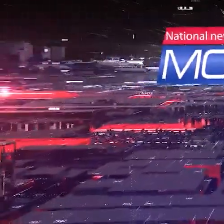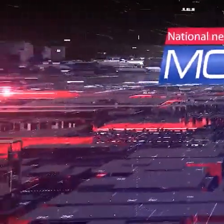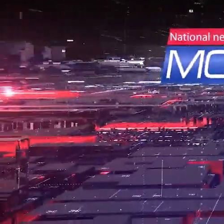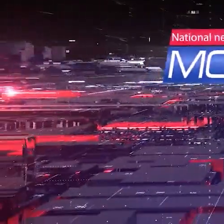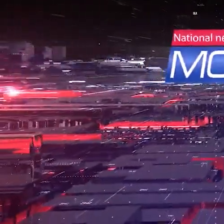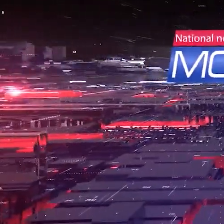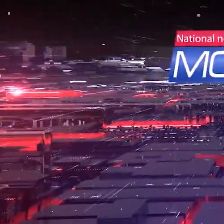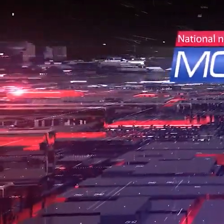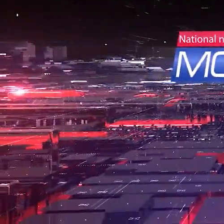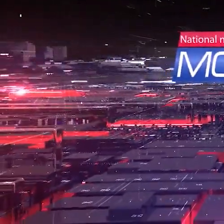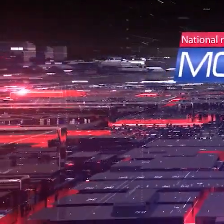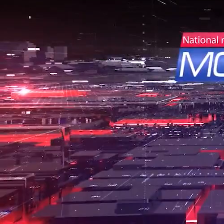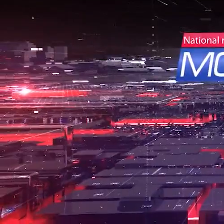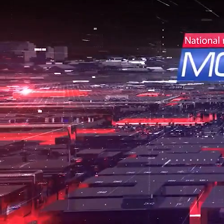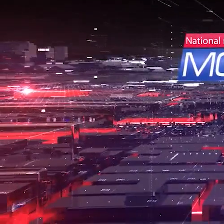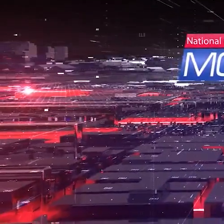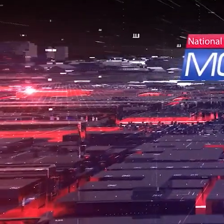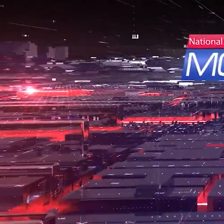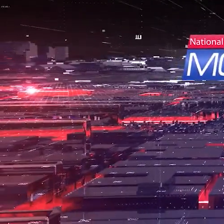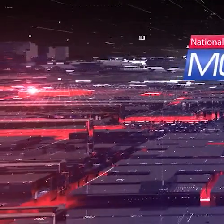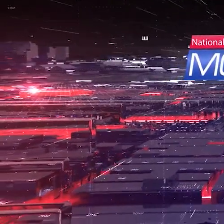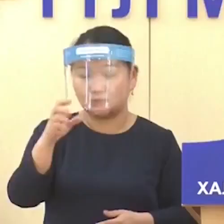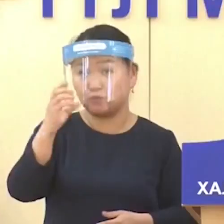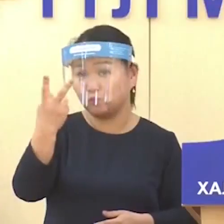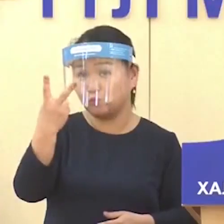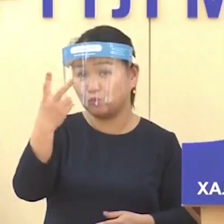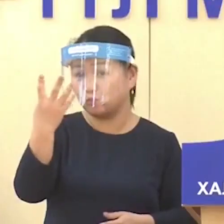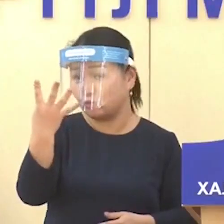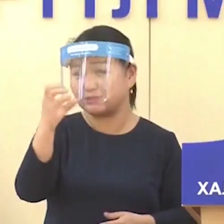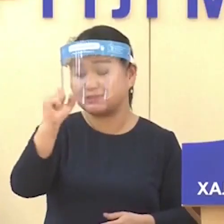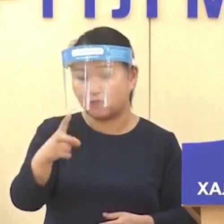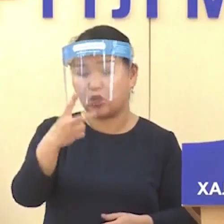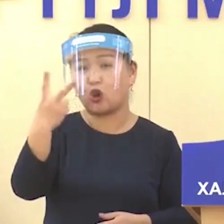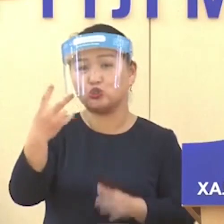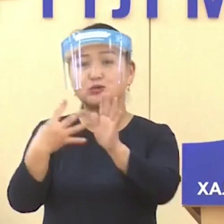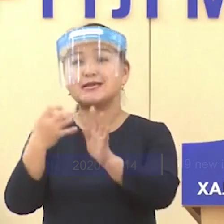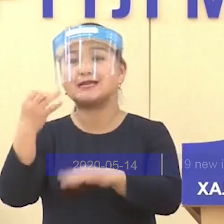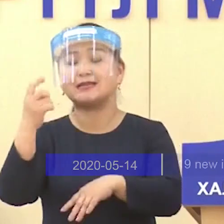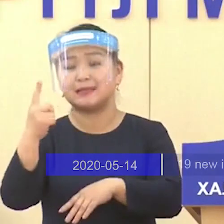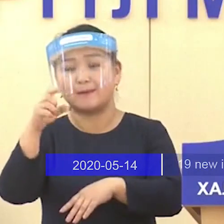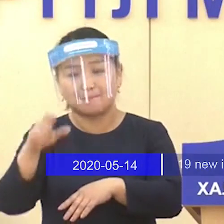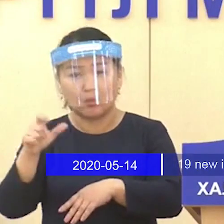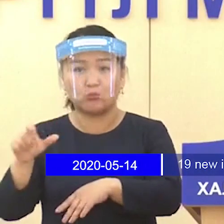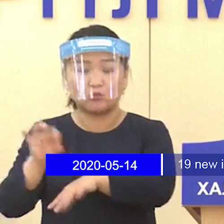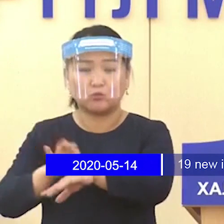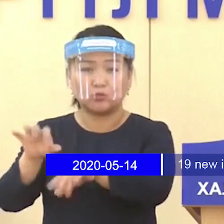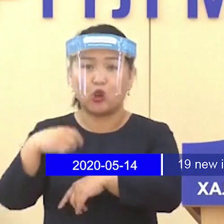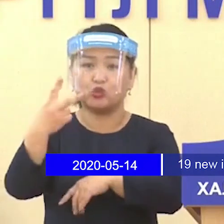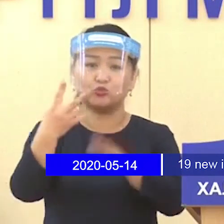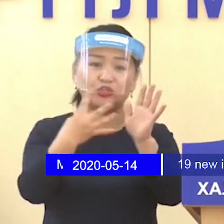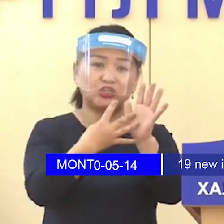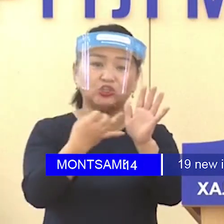Montsameh News Agency informs 19 new imported COVID-19 cases